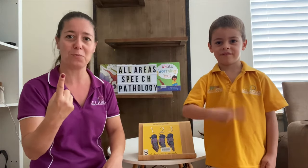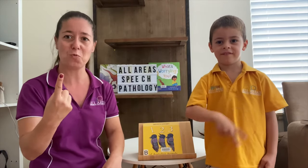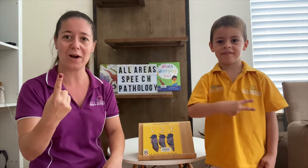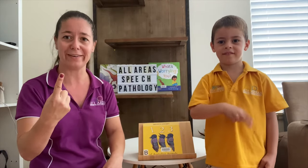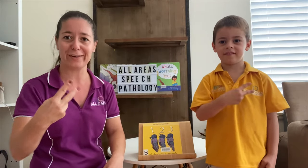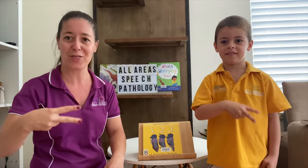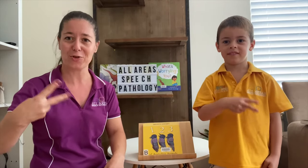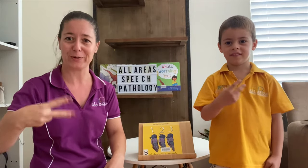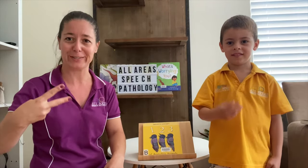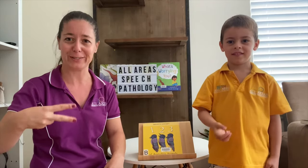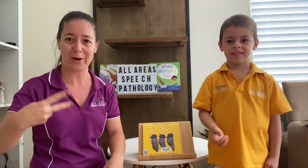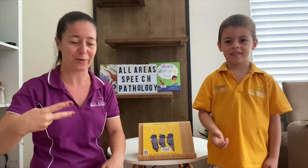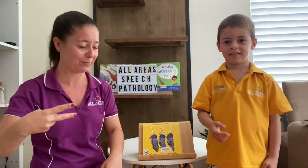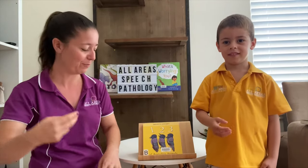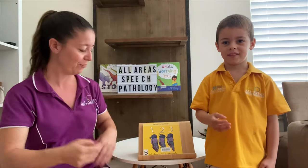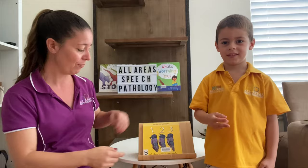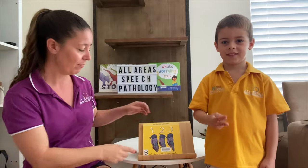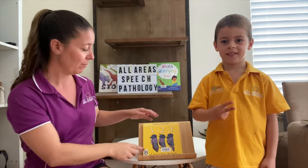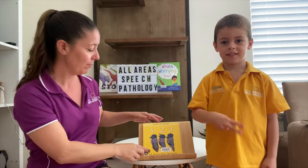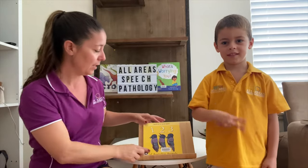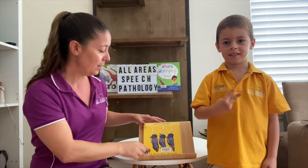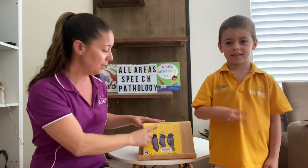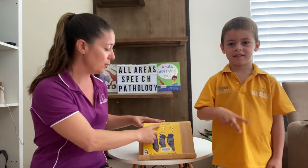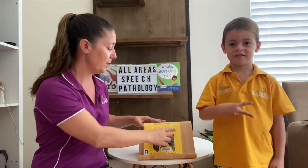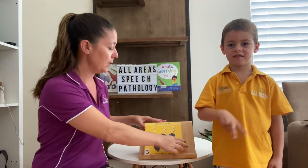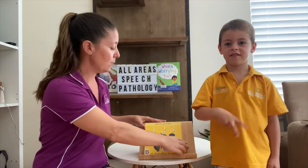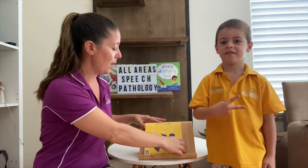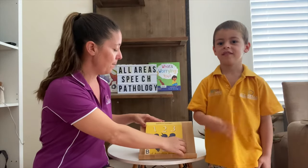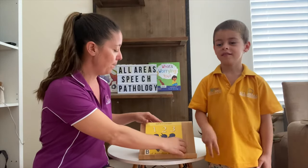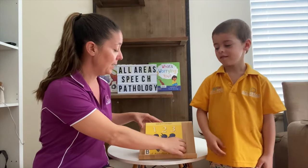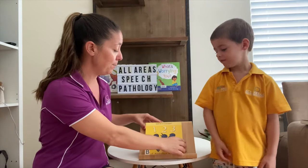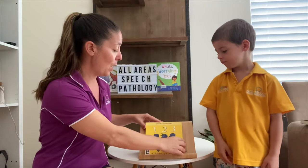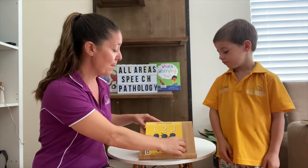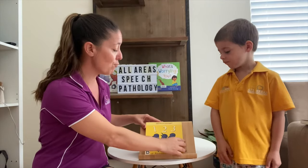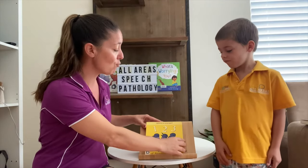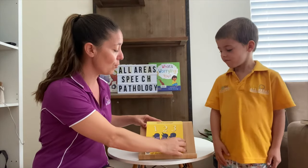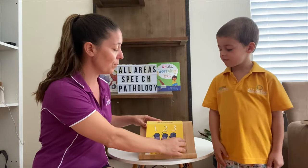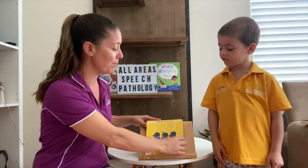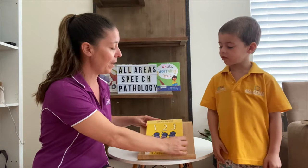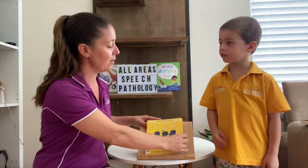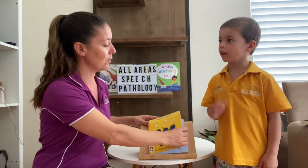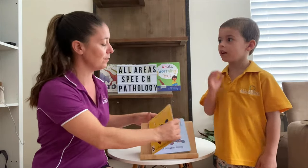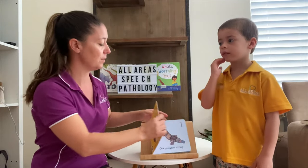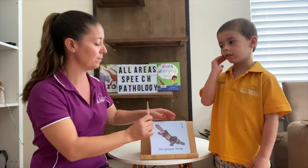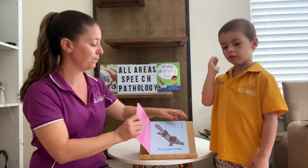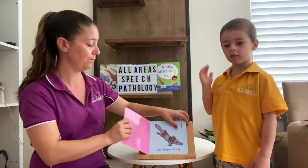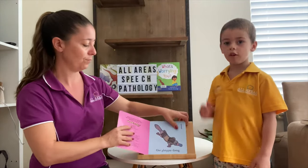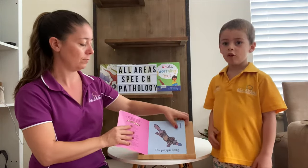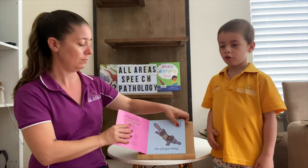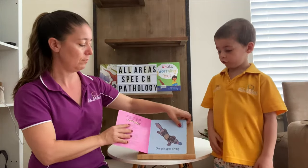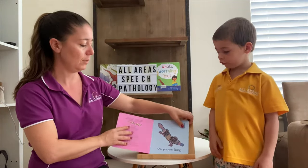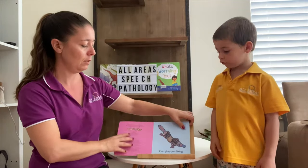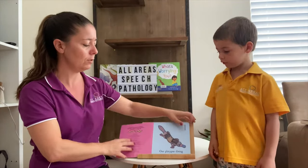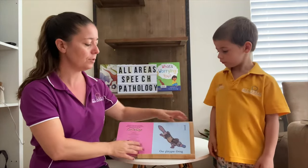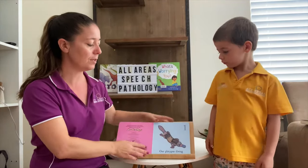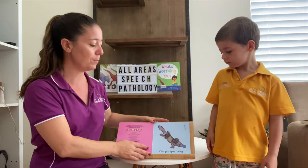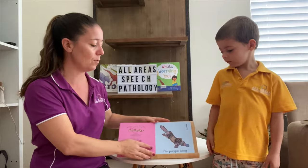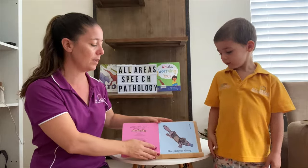one through to 12. This story is what is by Bronwyn Bancroft. Who's on number one?